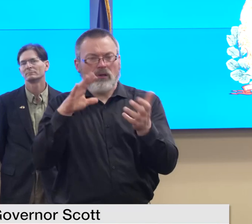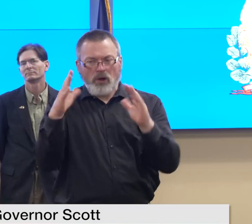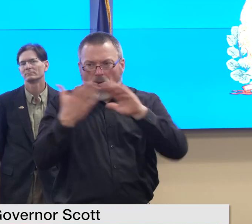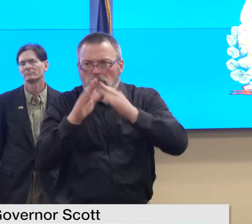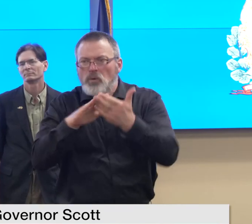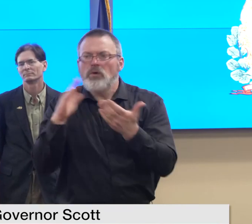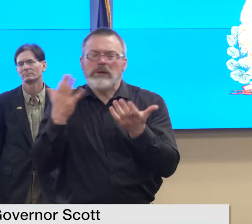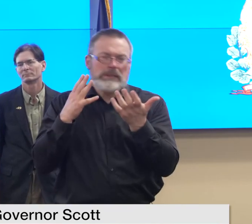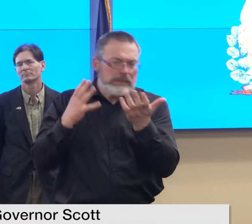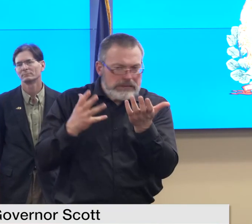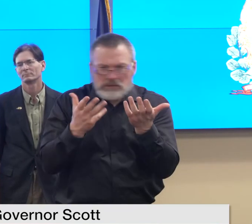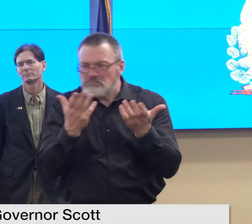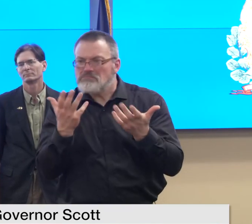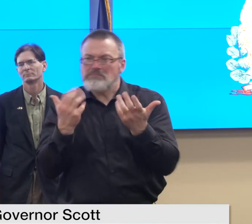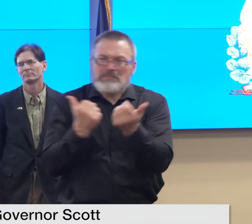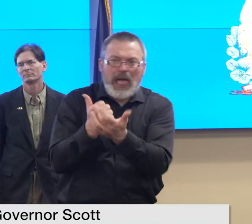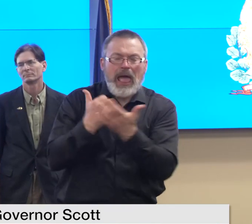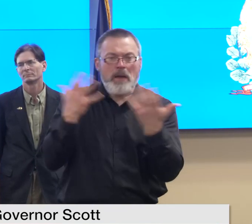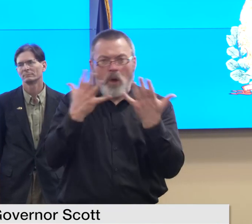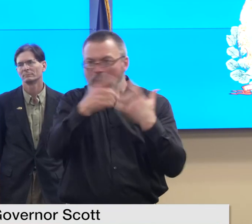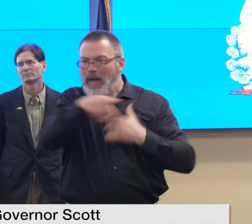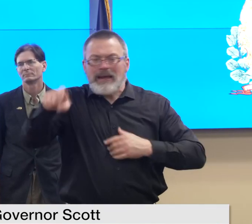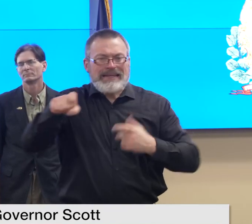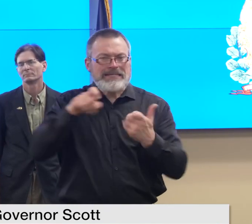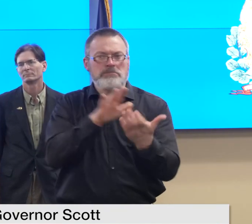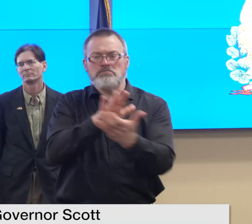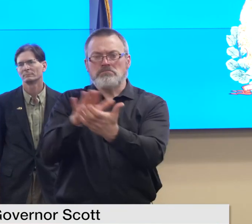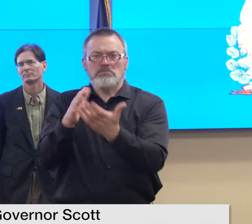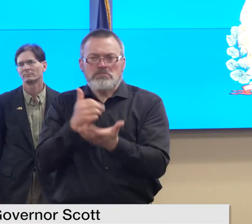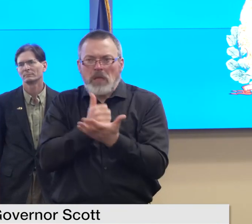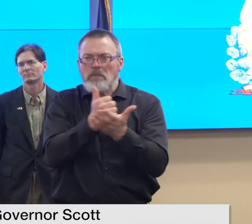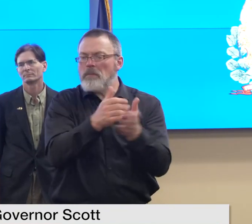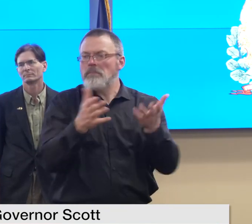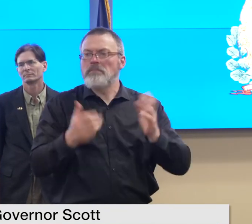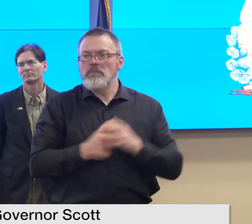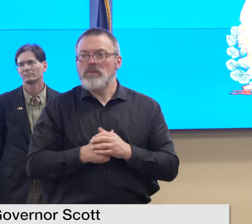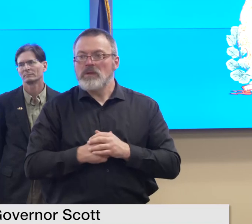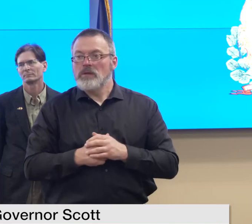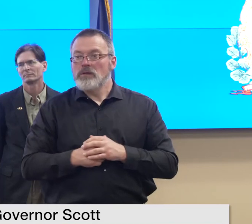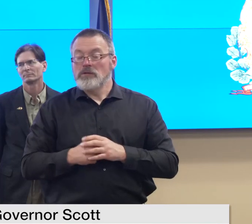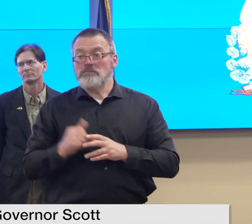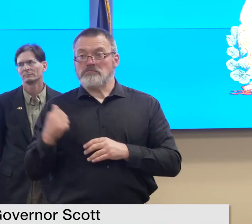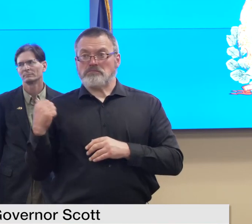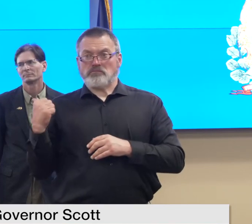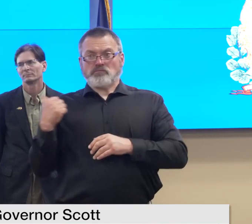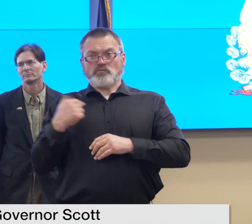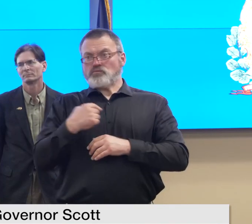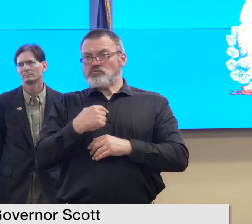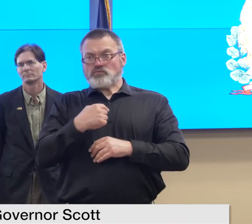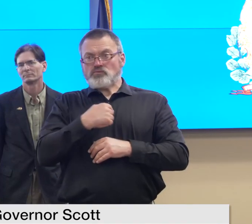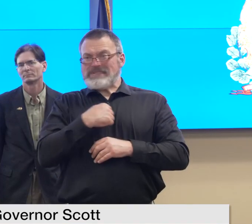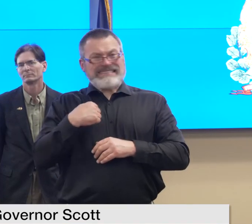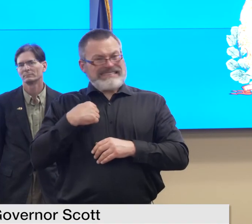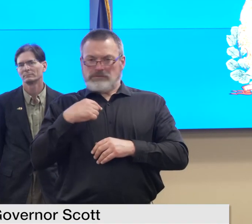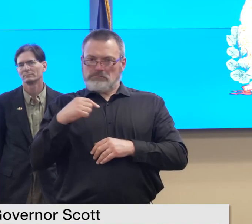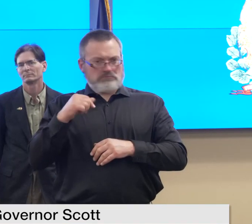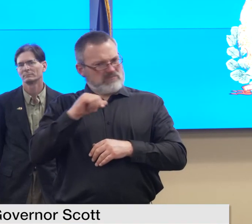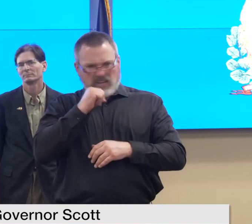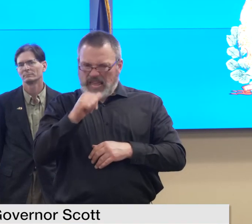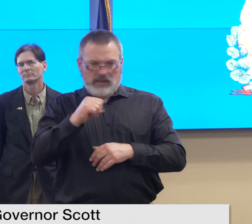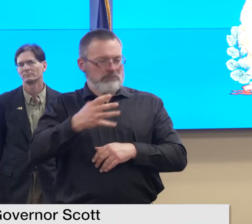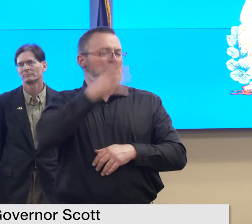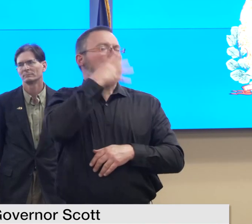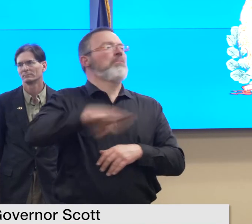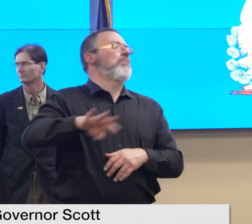do to assist them so we are we're not um leaving plainfield behind by any